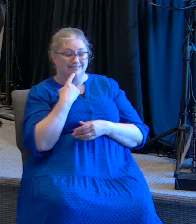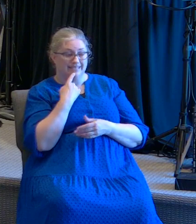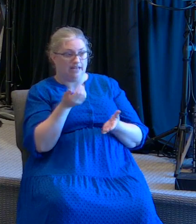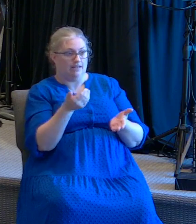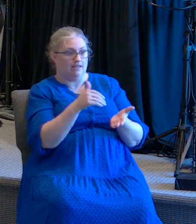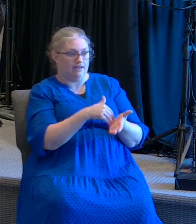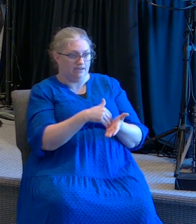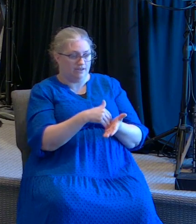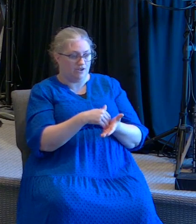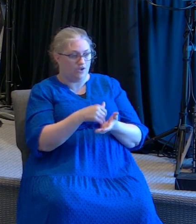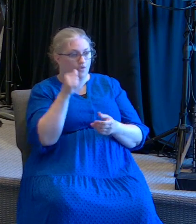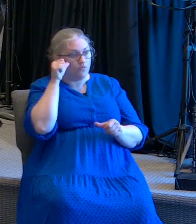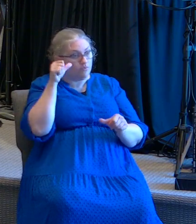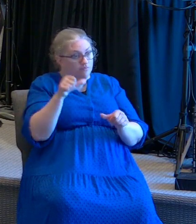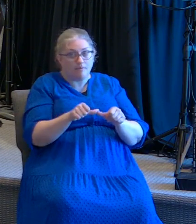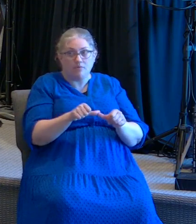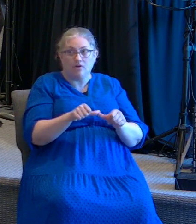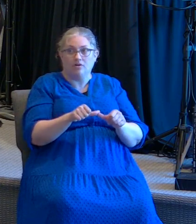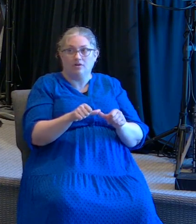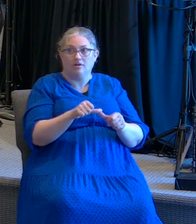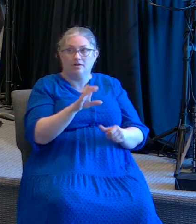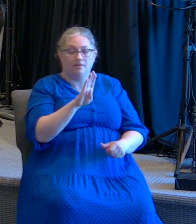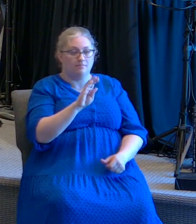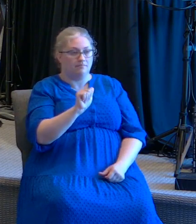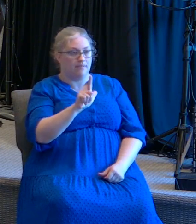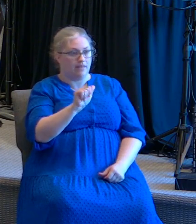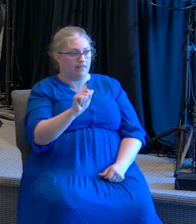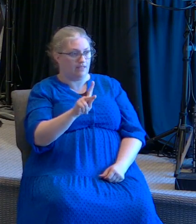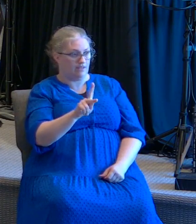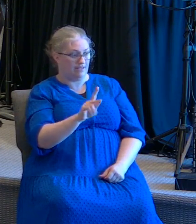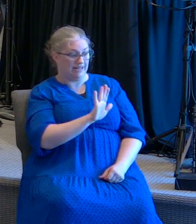he said remember Balaam and his story